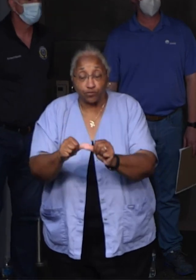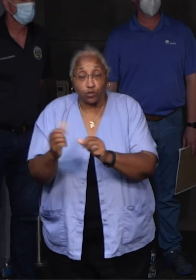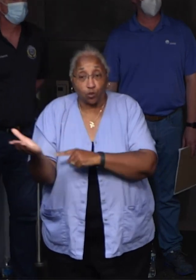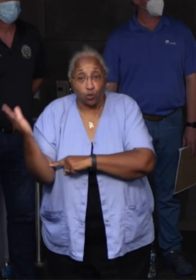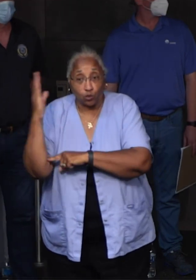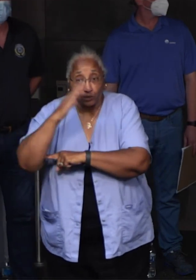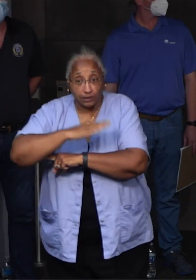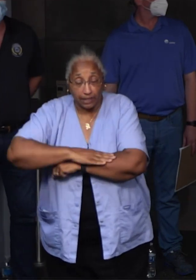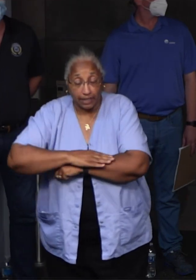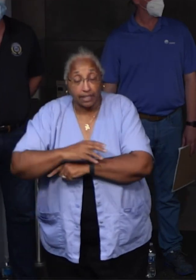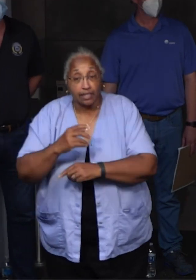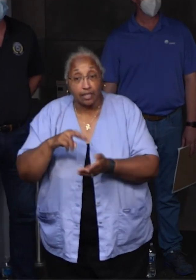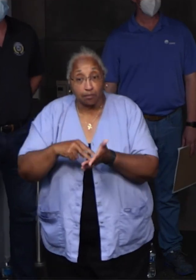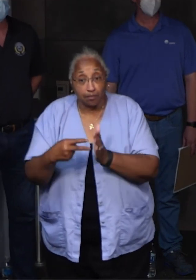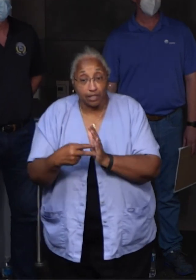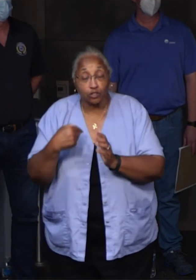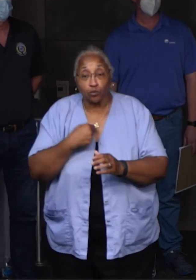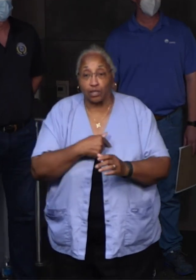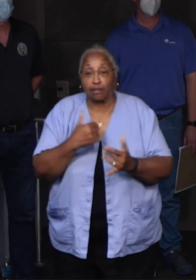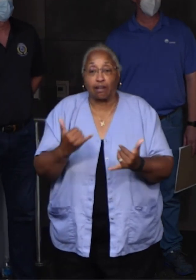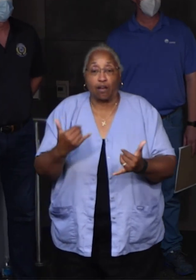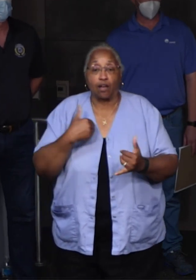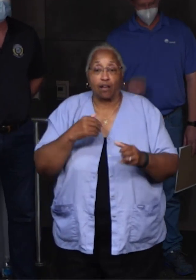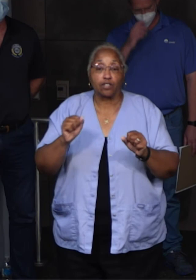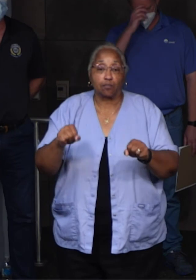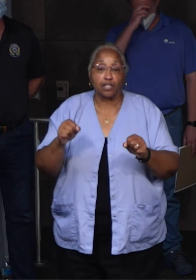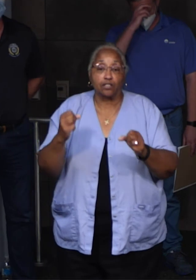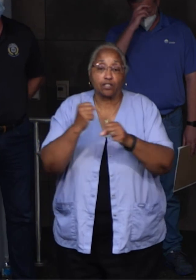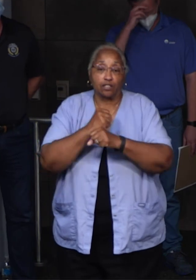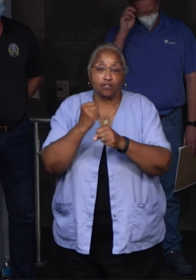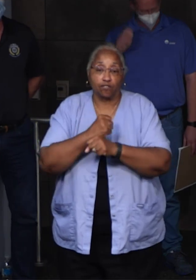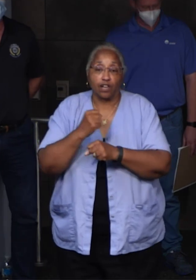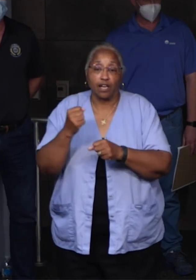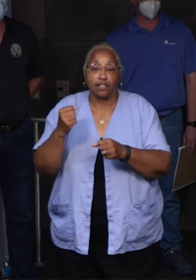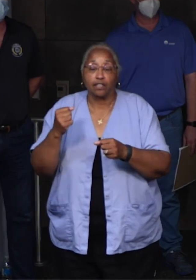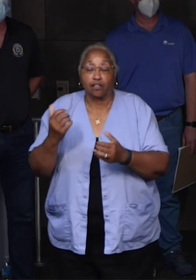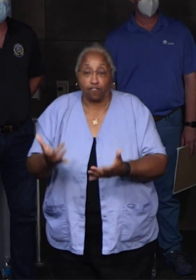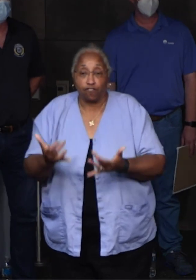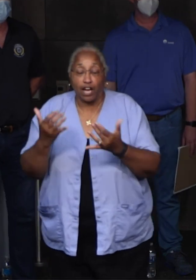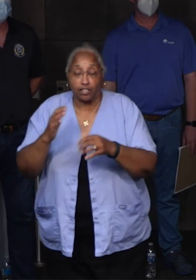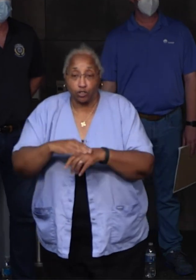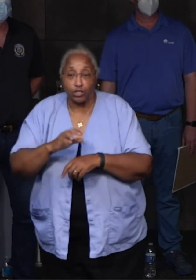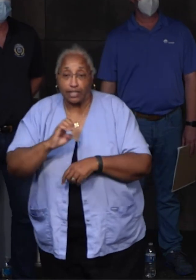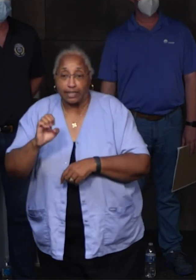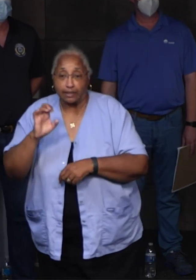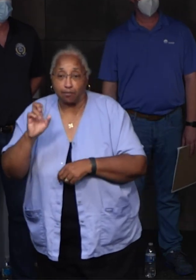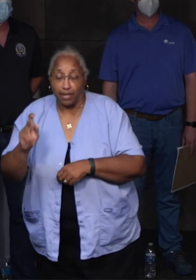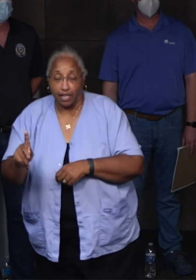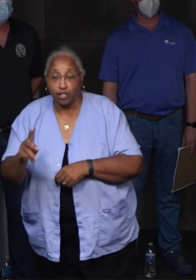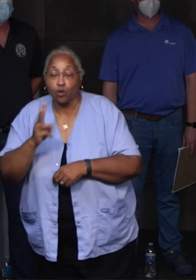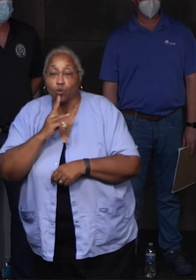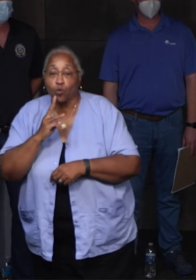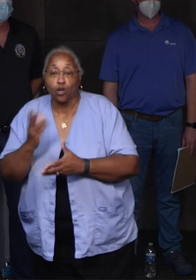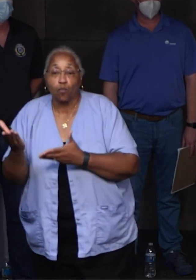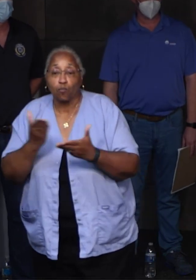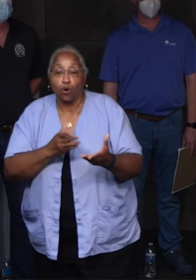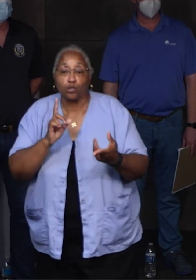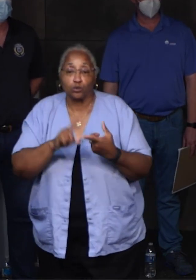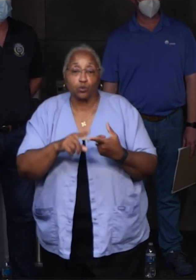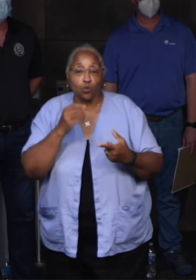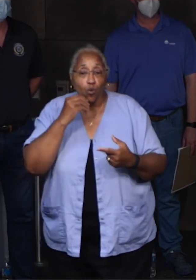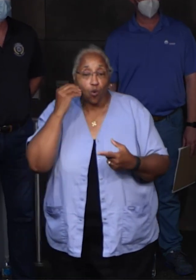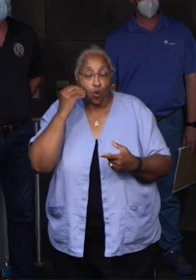day, which tells us that we now have the ability to fight fires on the East Bank and water is being delivered to home sufficient